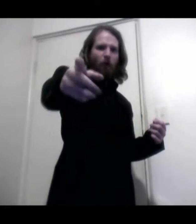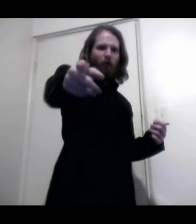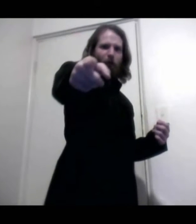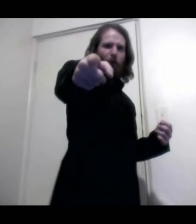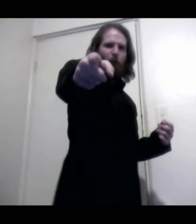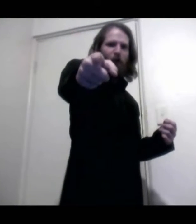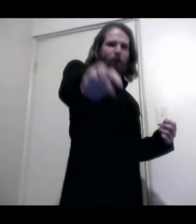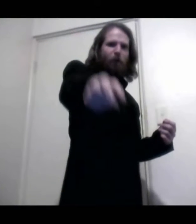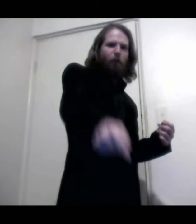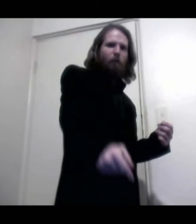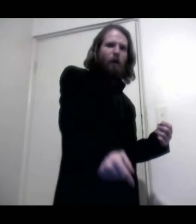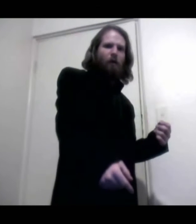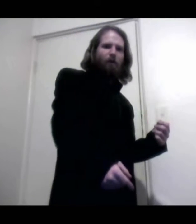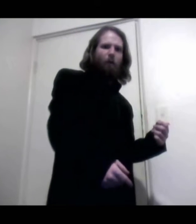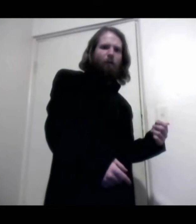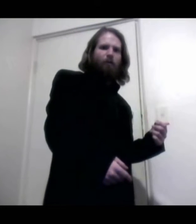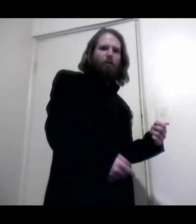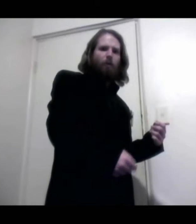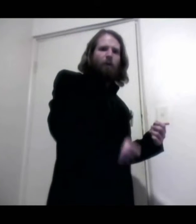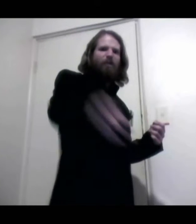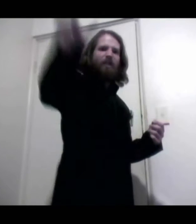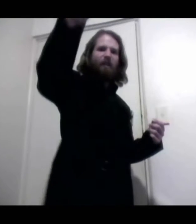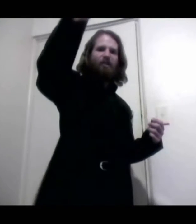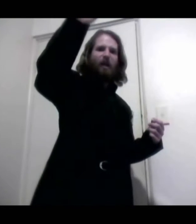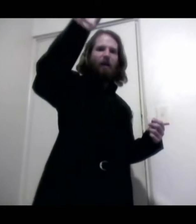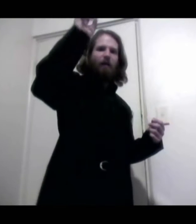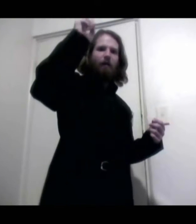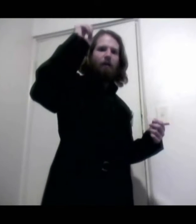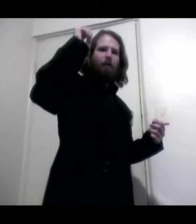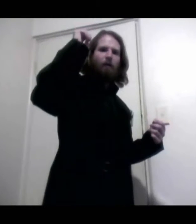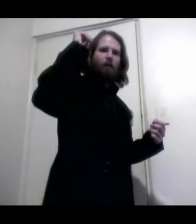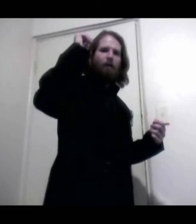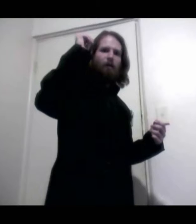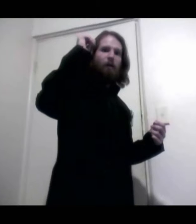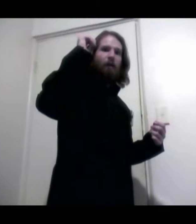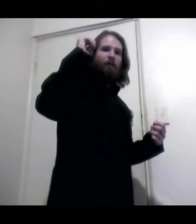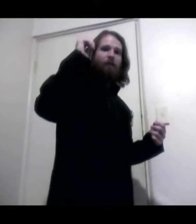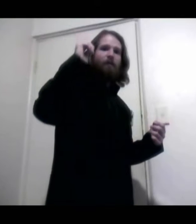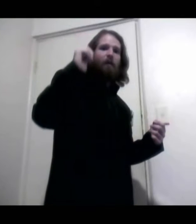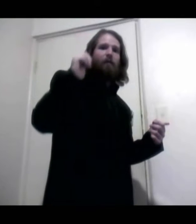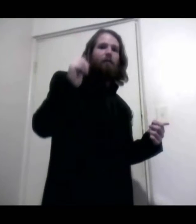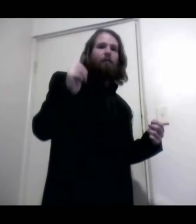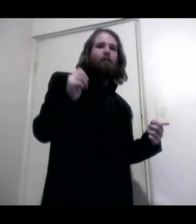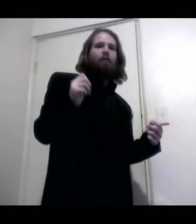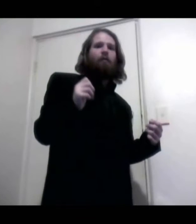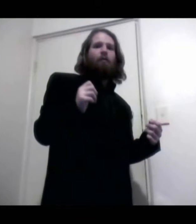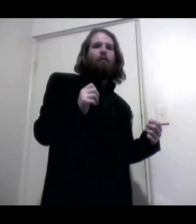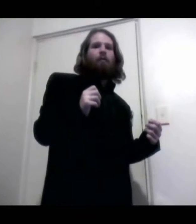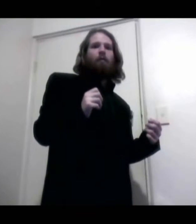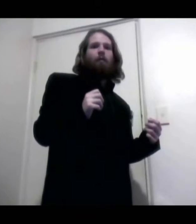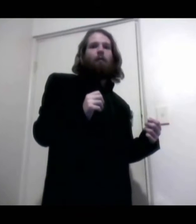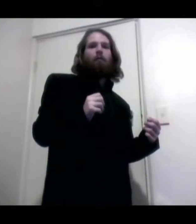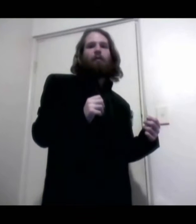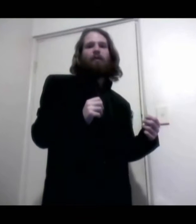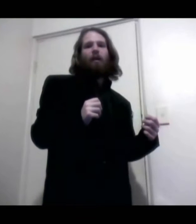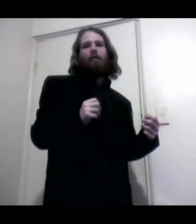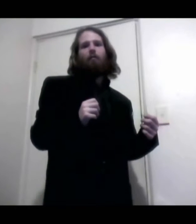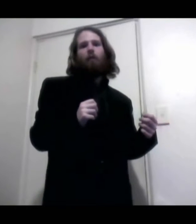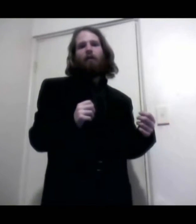and through and through, the vorpal sword went snick-a-snack. He left it dead, and with its head he went